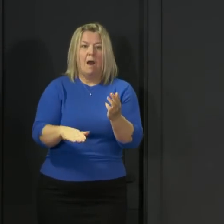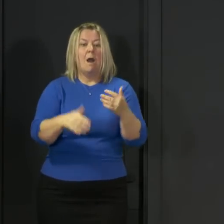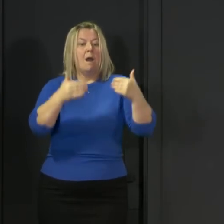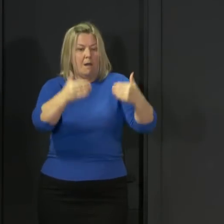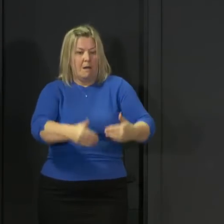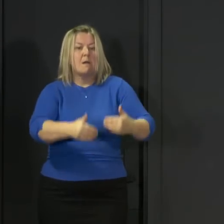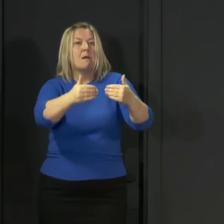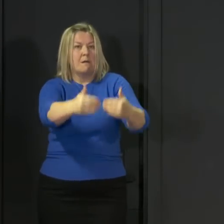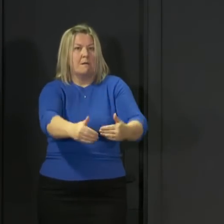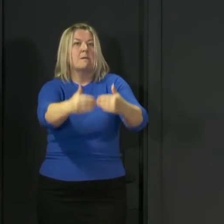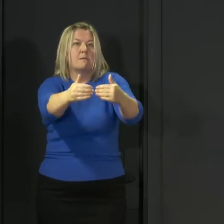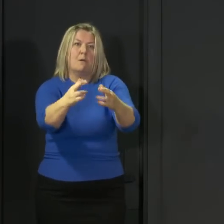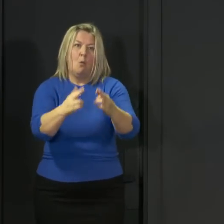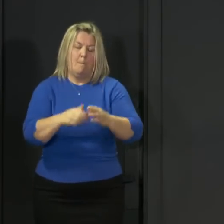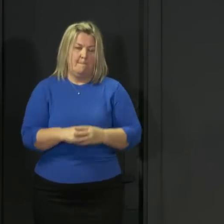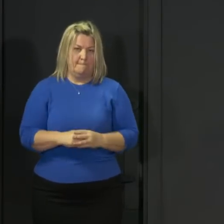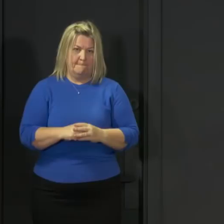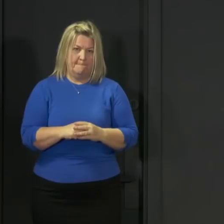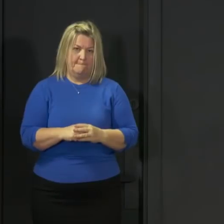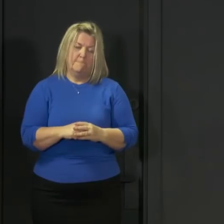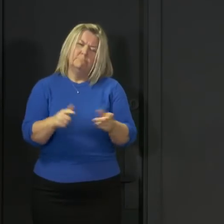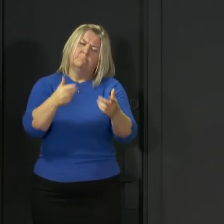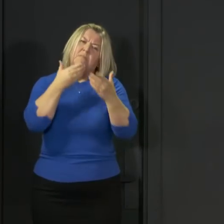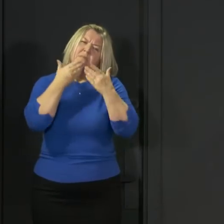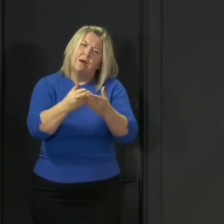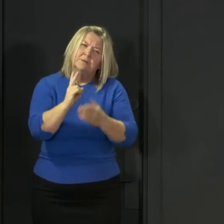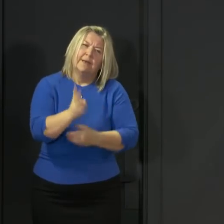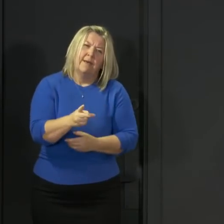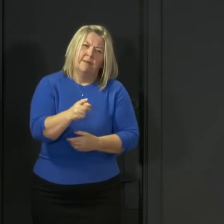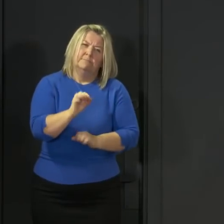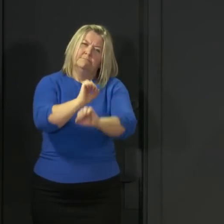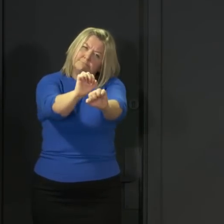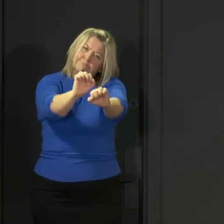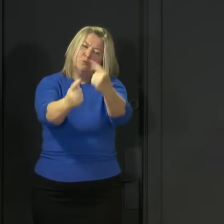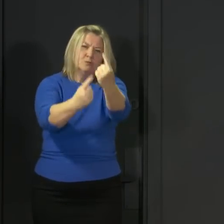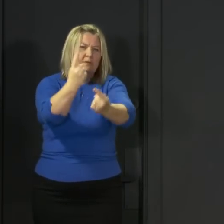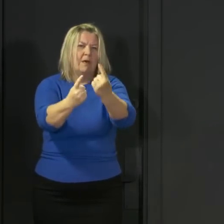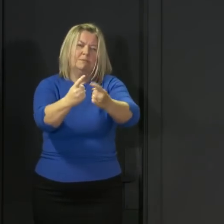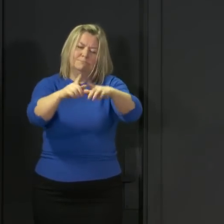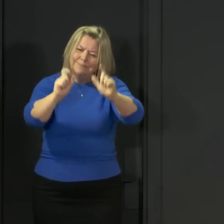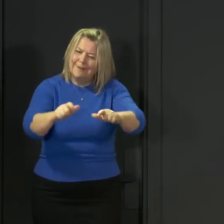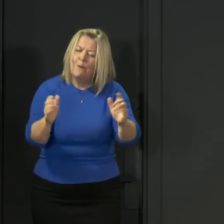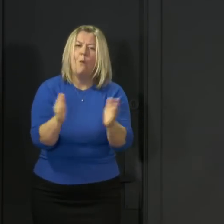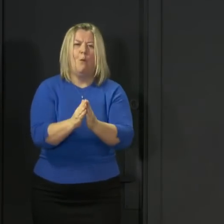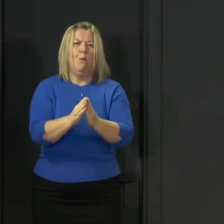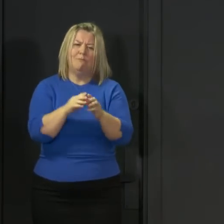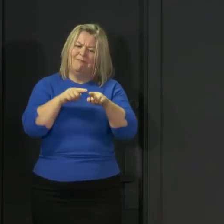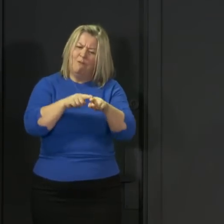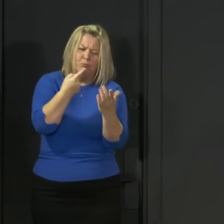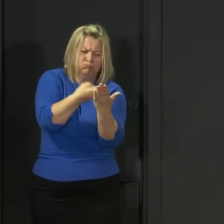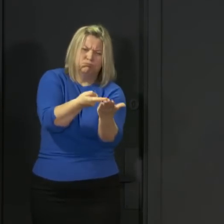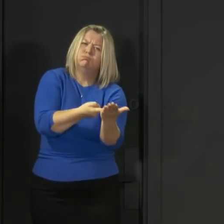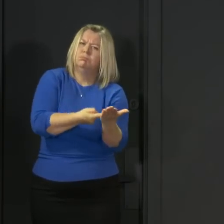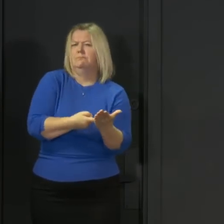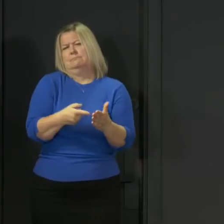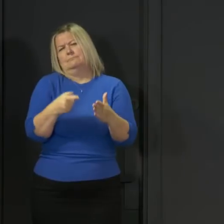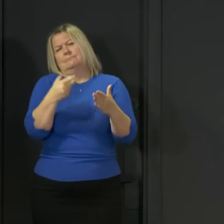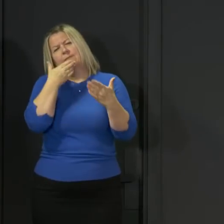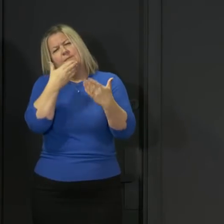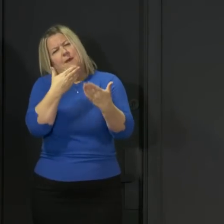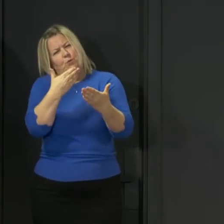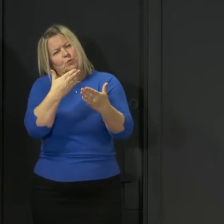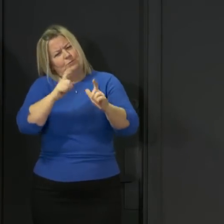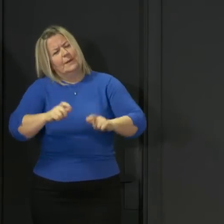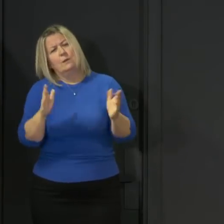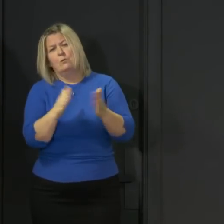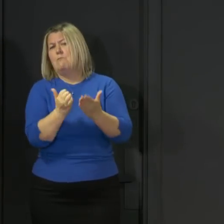a moment ago. So let me end with my thanks again to all of you for doing the right thing and staying at home at this